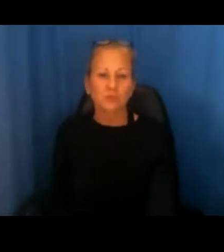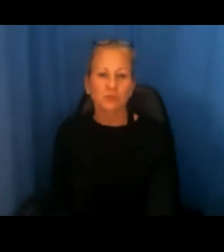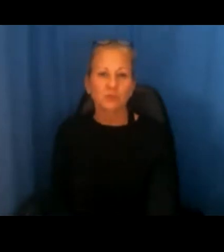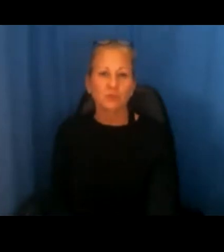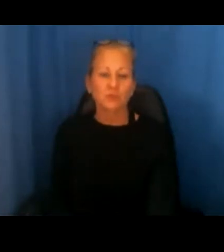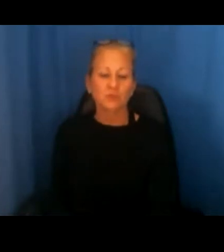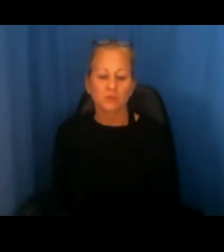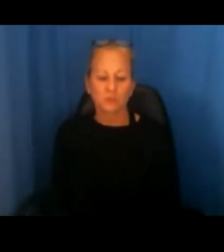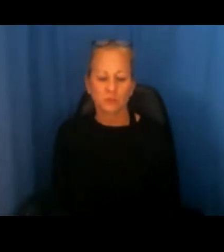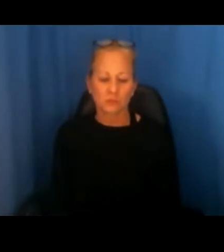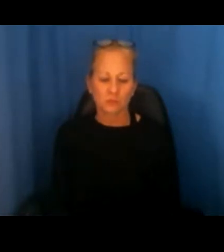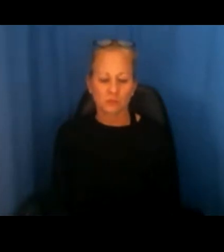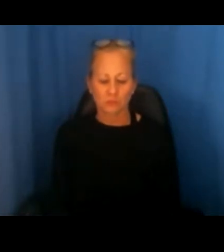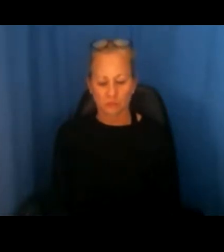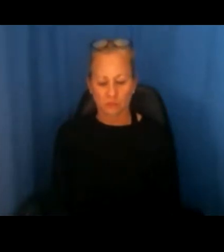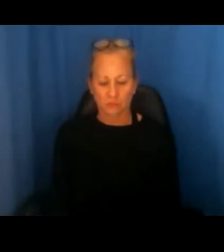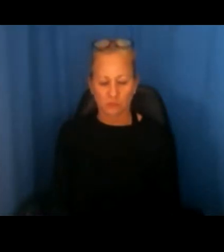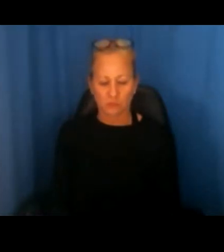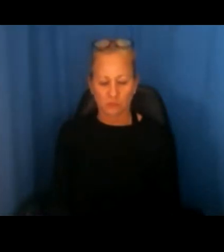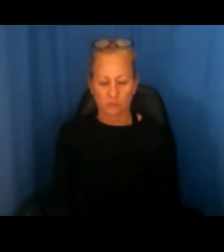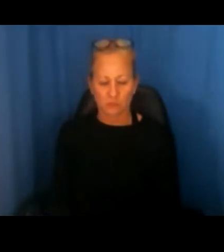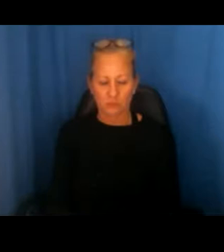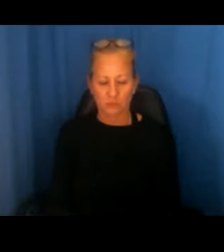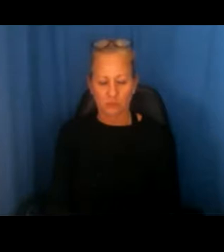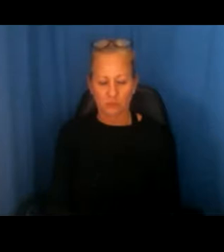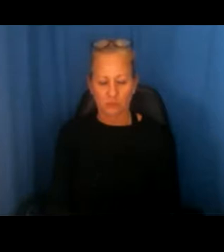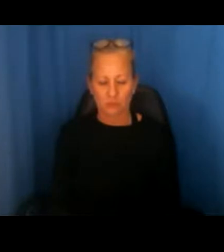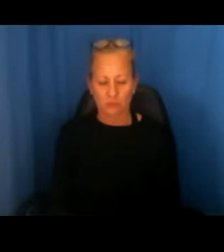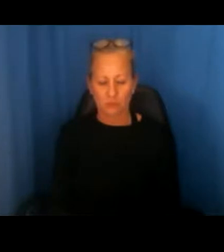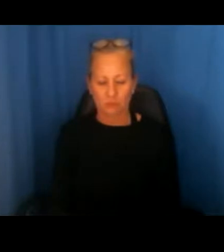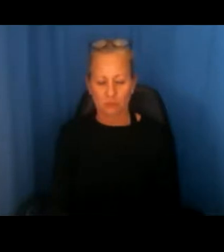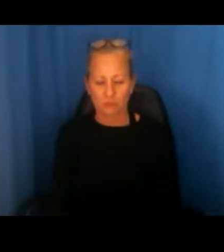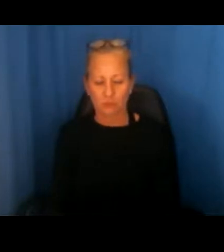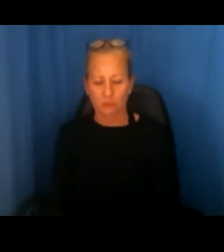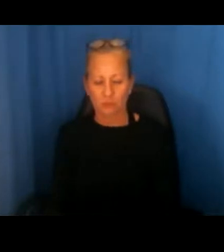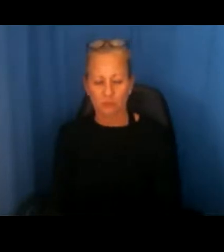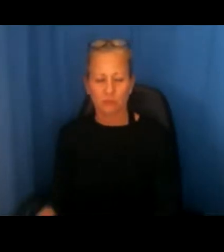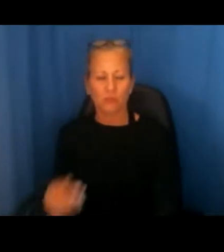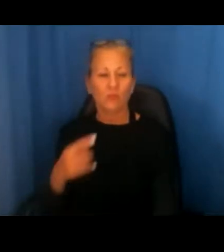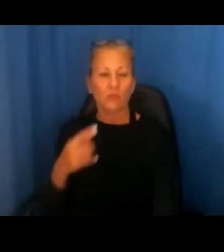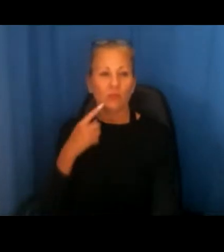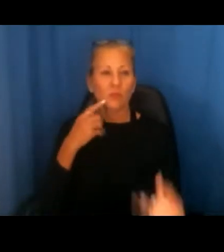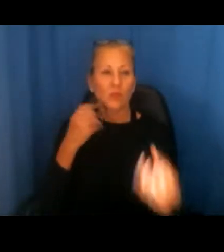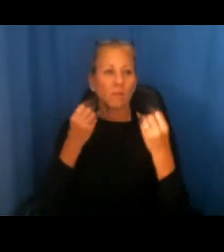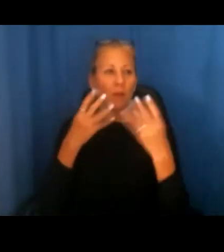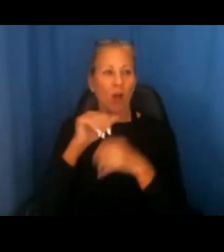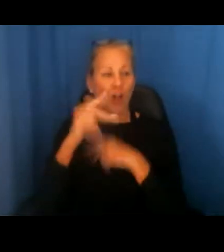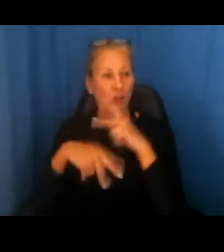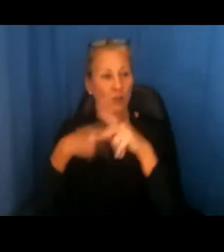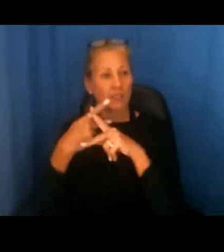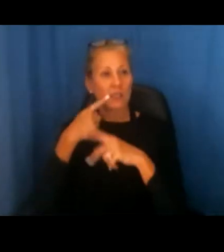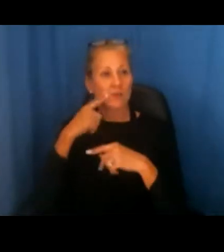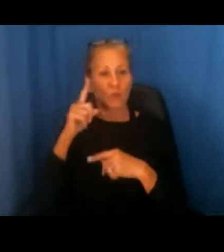So there are many other types of accommodations that could be requested. One very